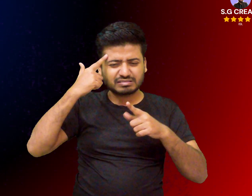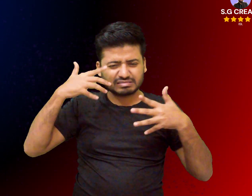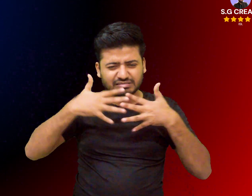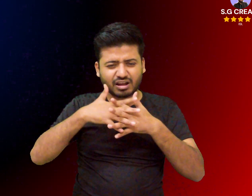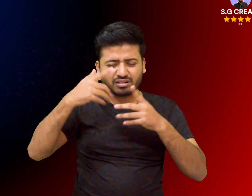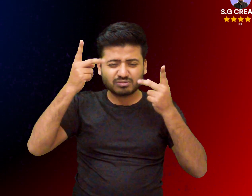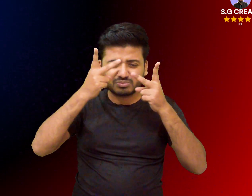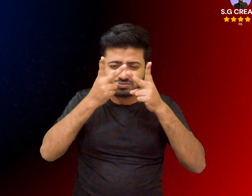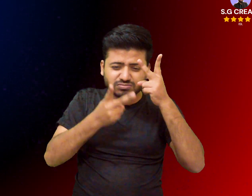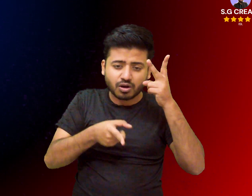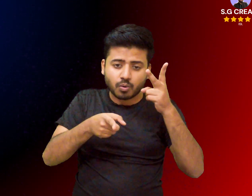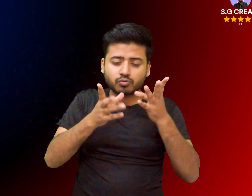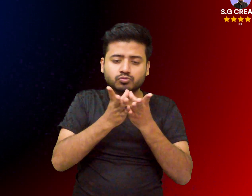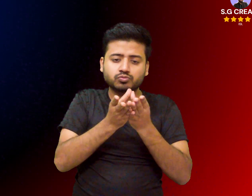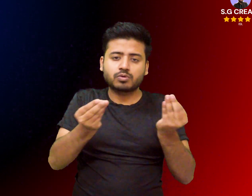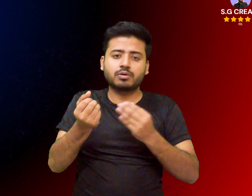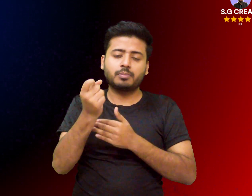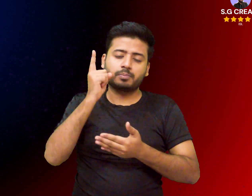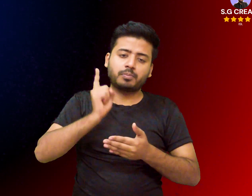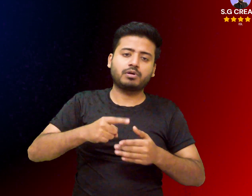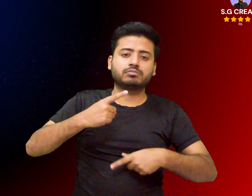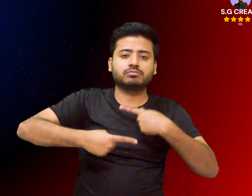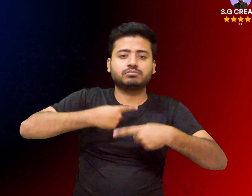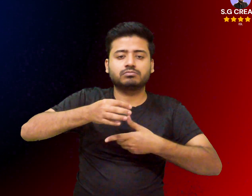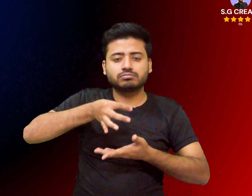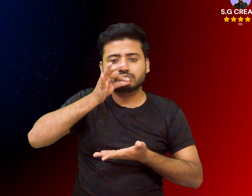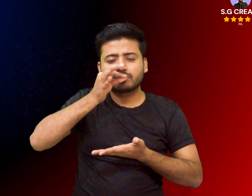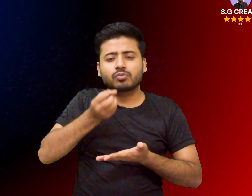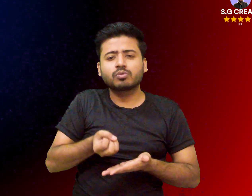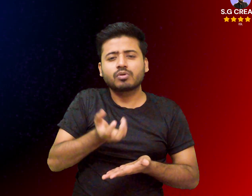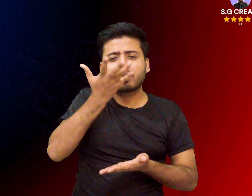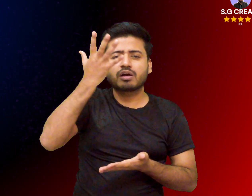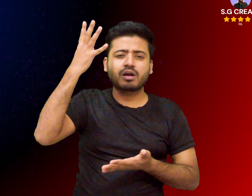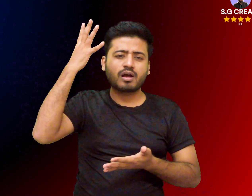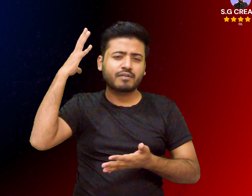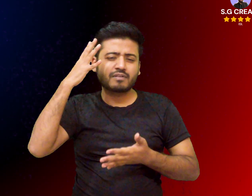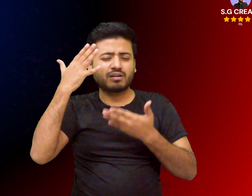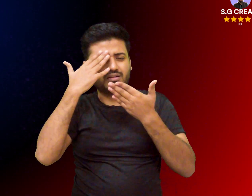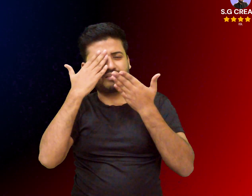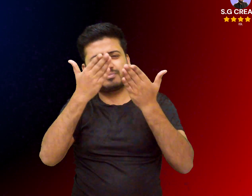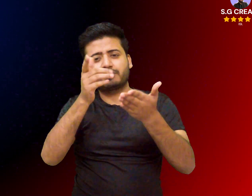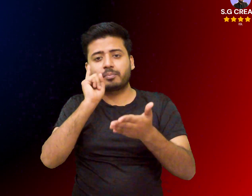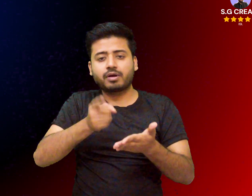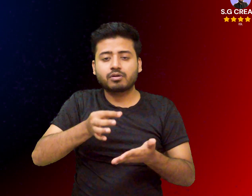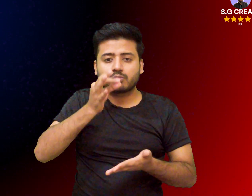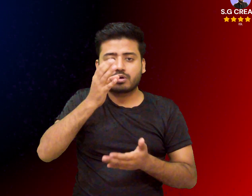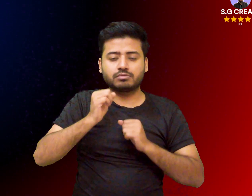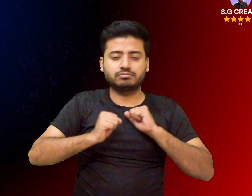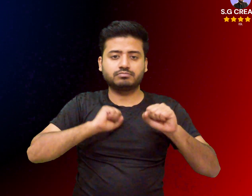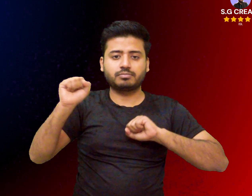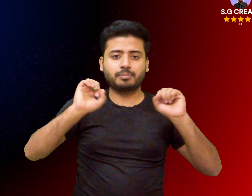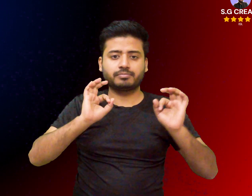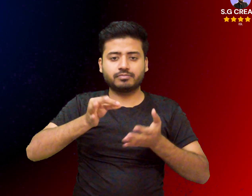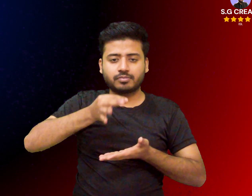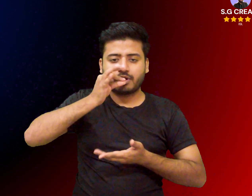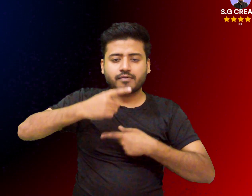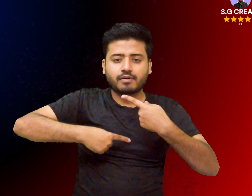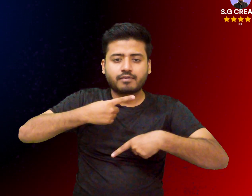complementary therapies should consult a healthcare professional before taking dandelion supplements as they may interact with other medications